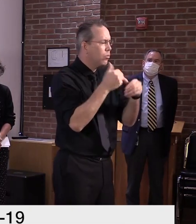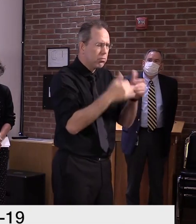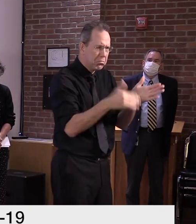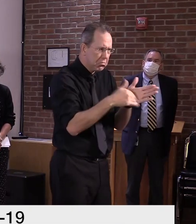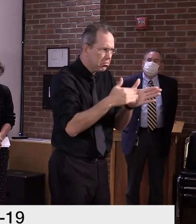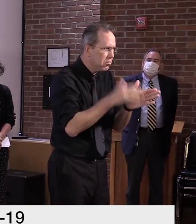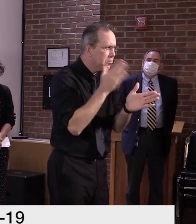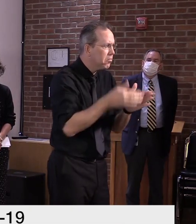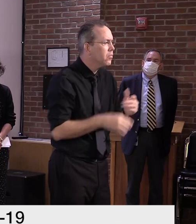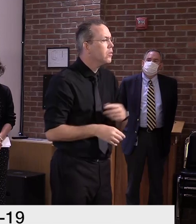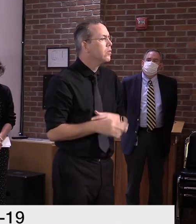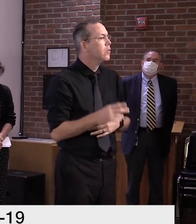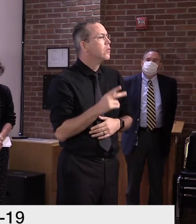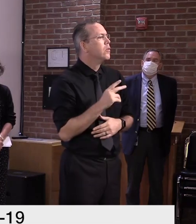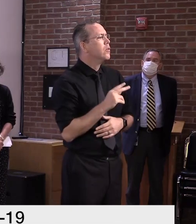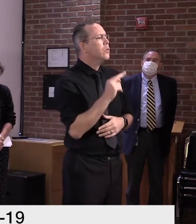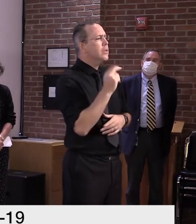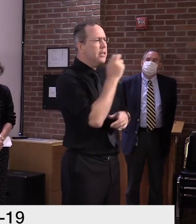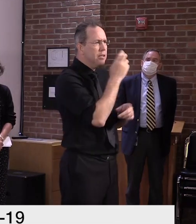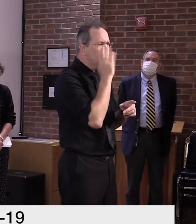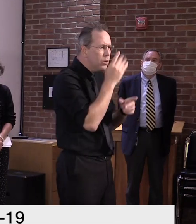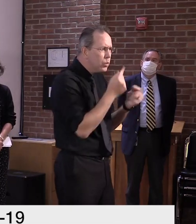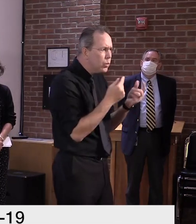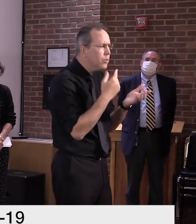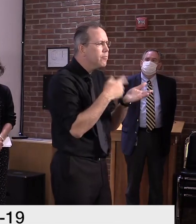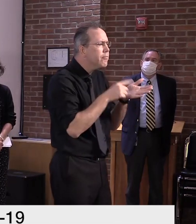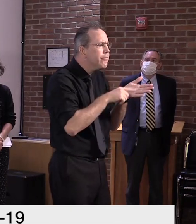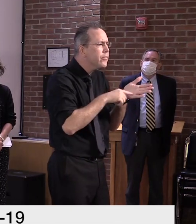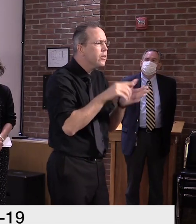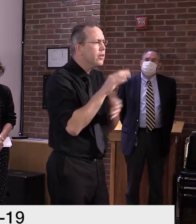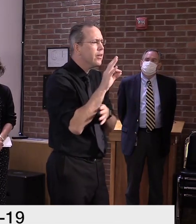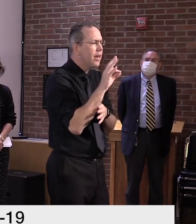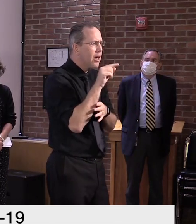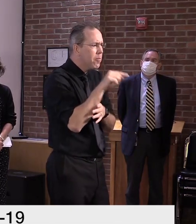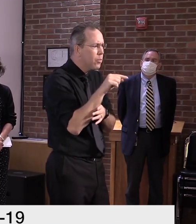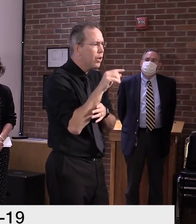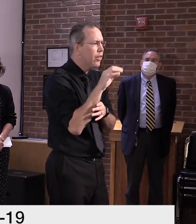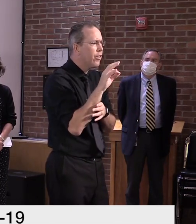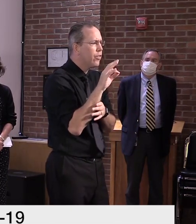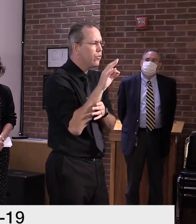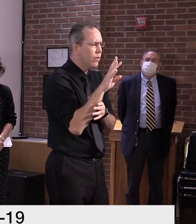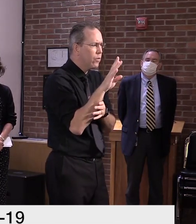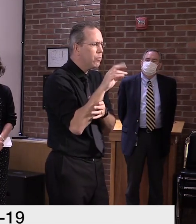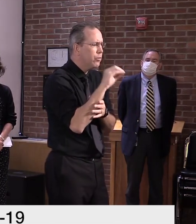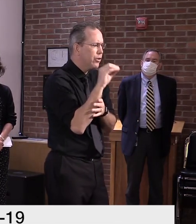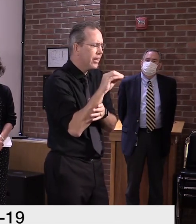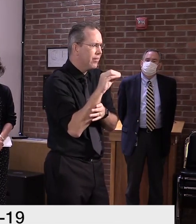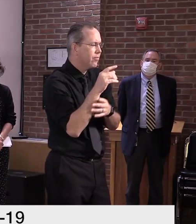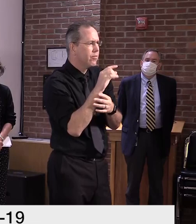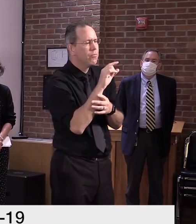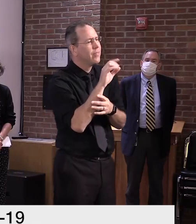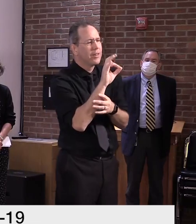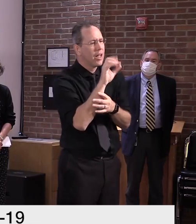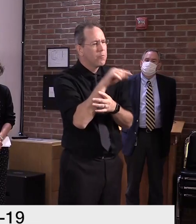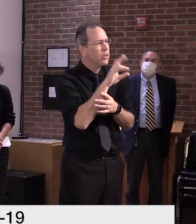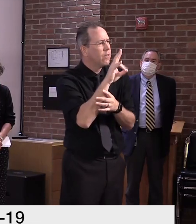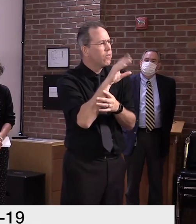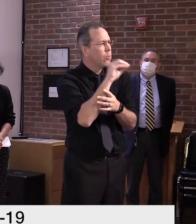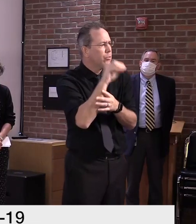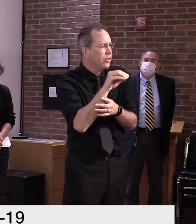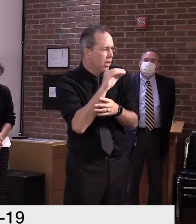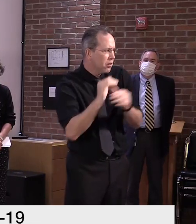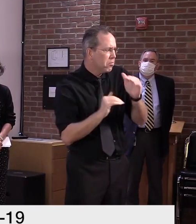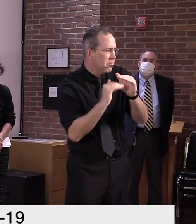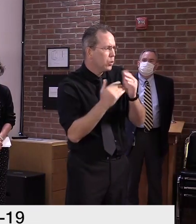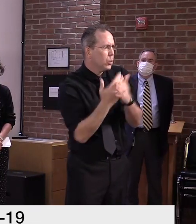increasing by 9.74% compared to last week. But again, as the